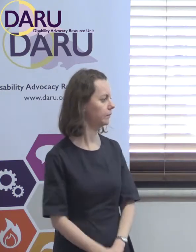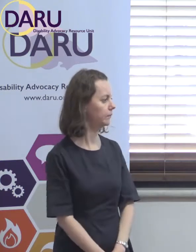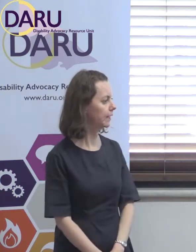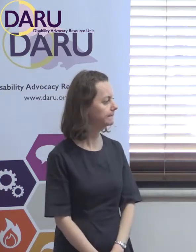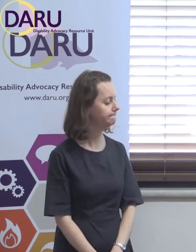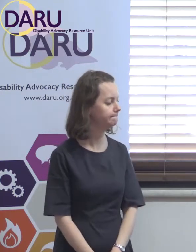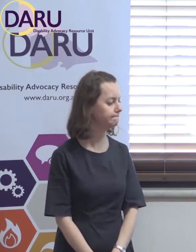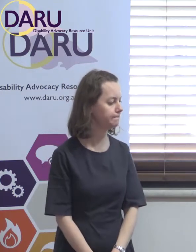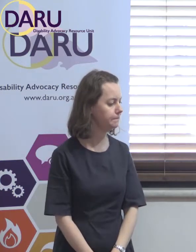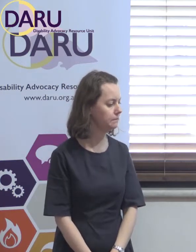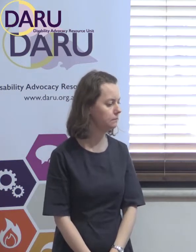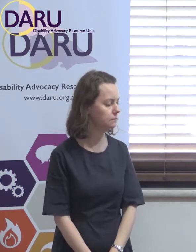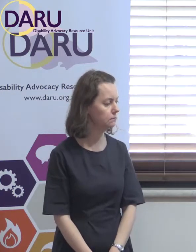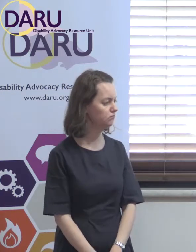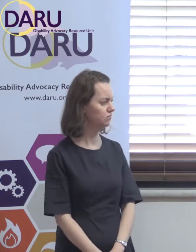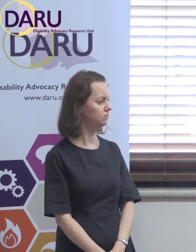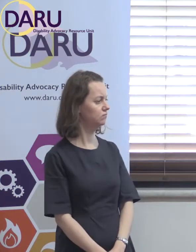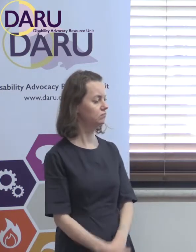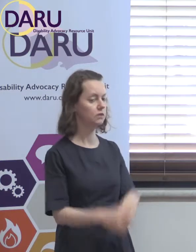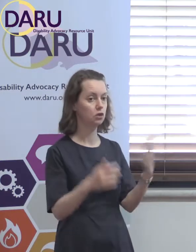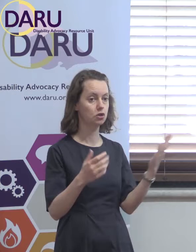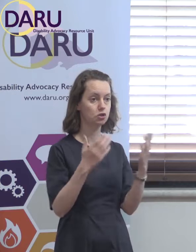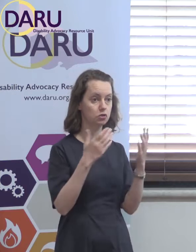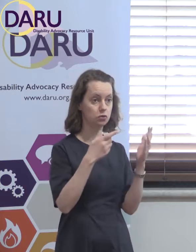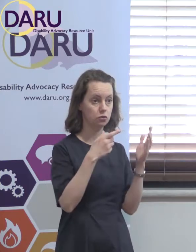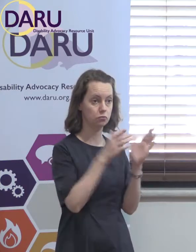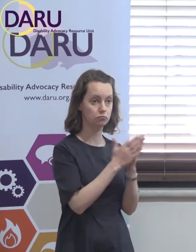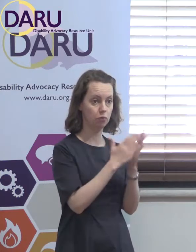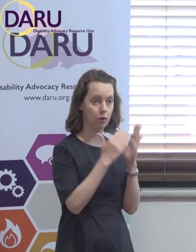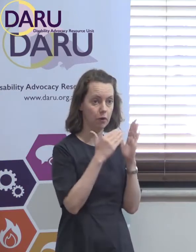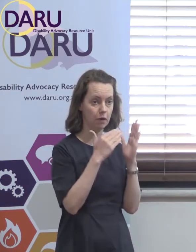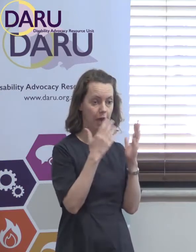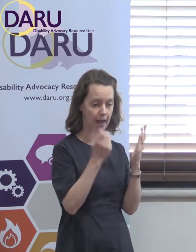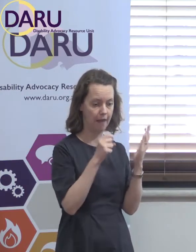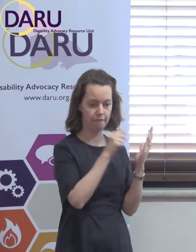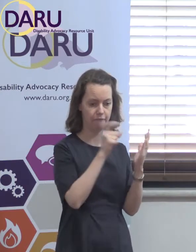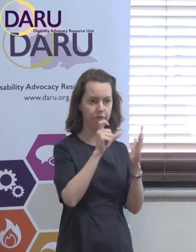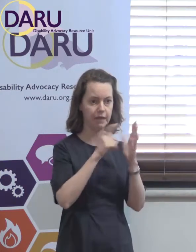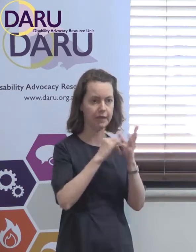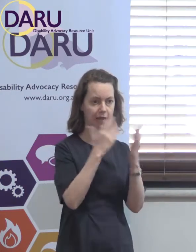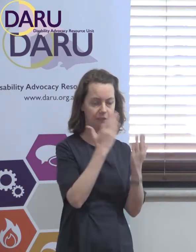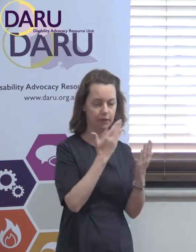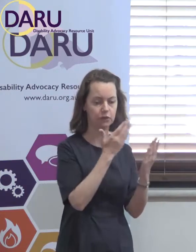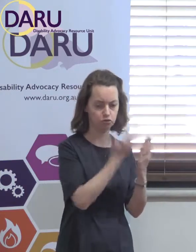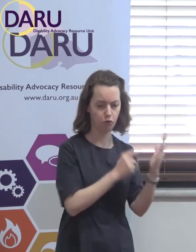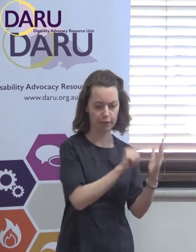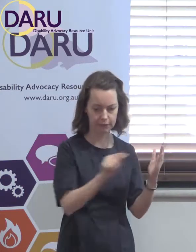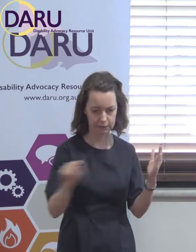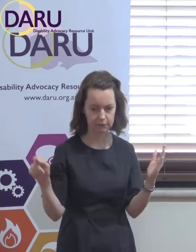So, there are a couple of ways you can do these things. So, we've scattered case studies through it, but we didn't